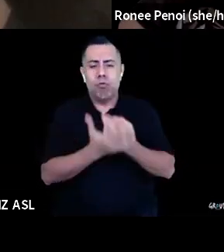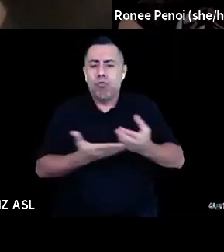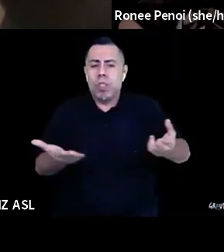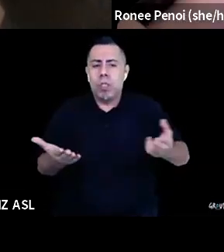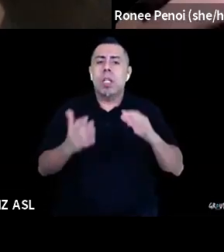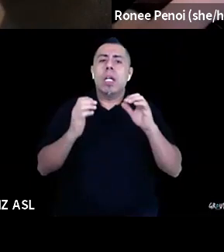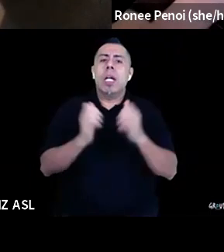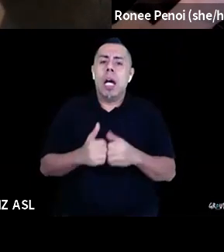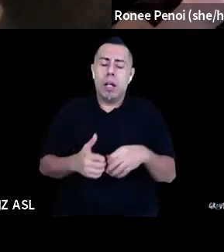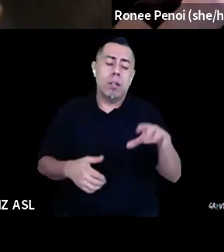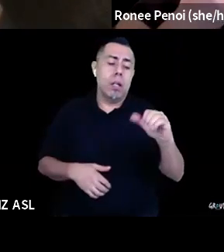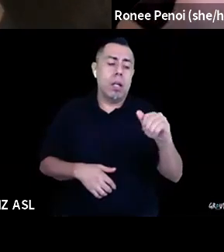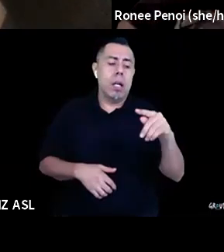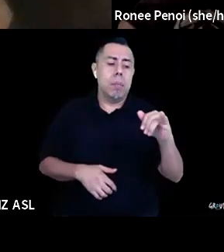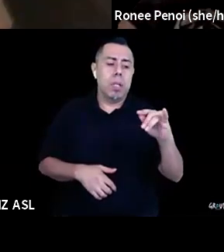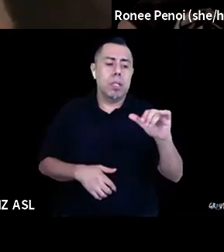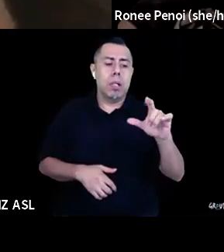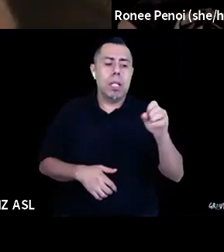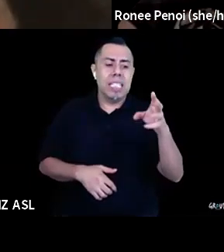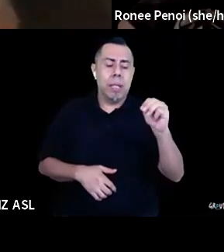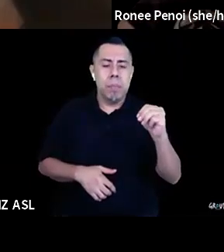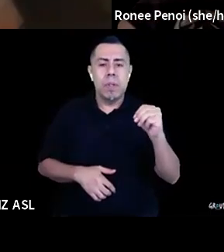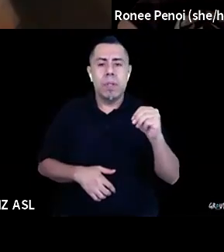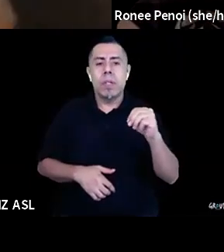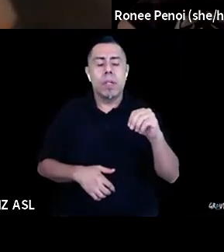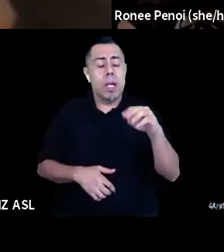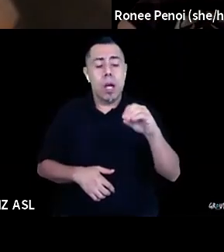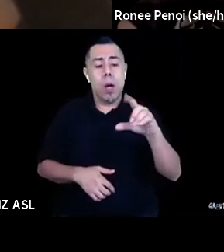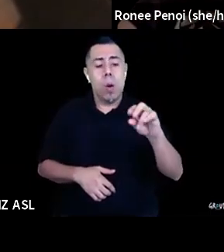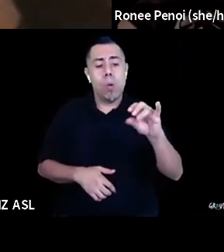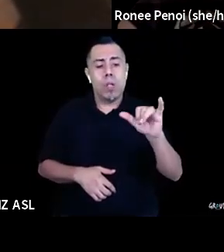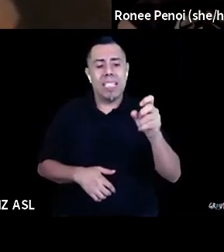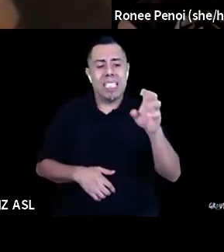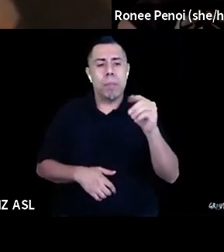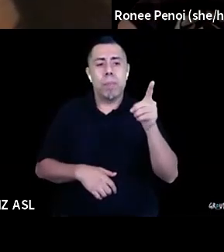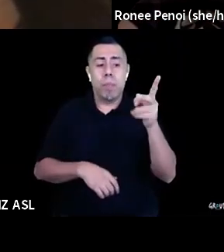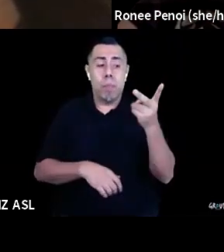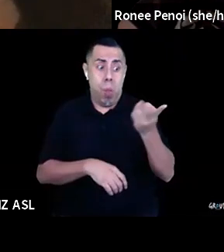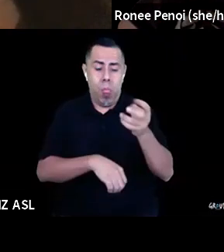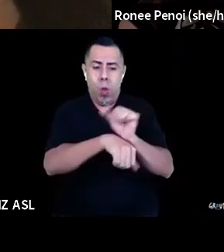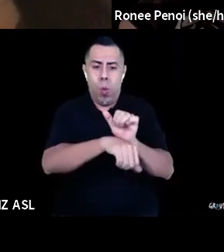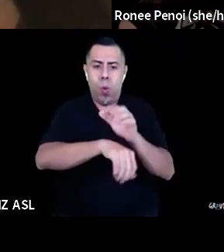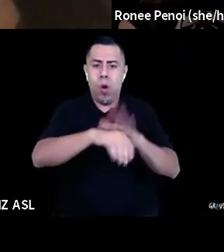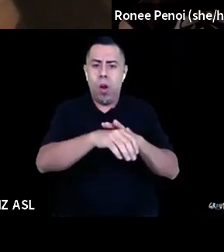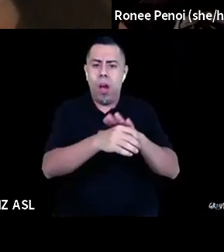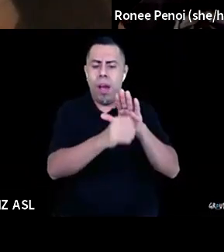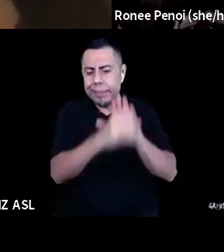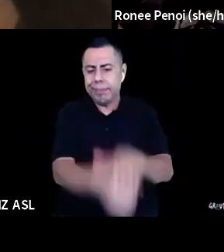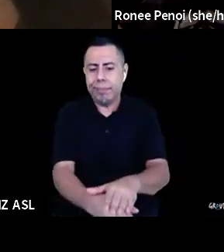work to, to dampen imagination. And at Penumbra, if you just Google, you'll,